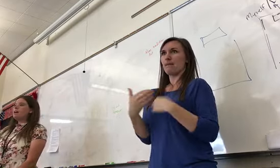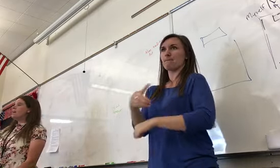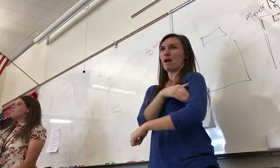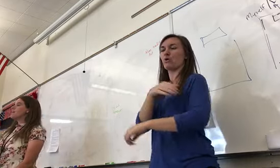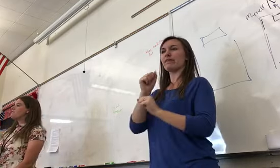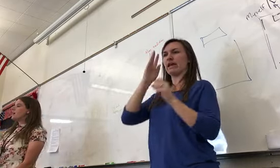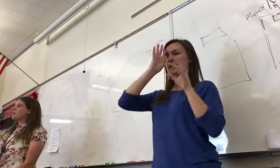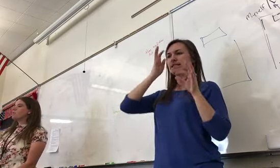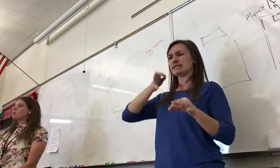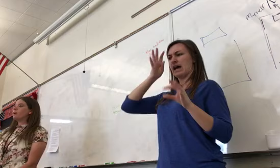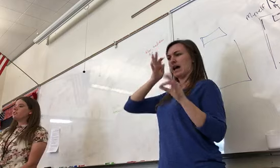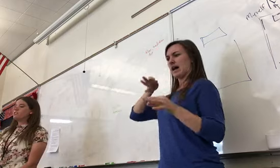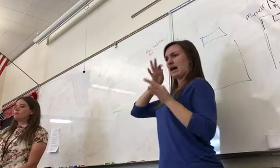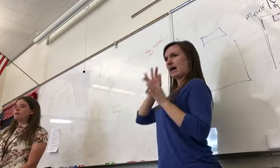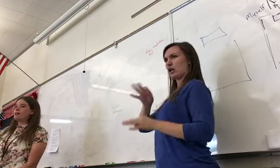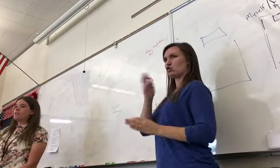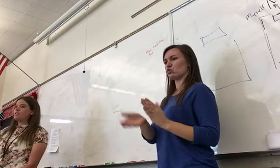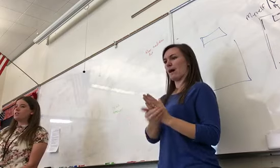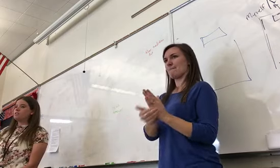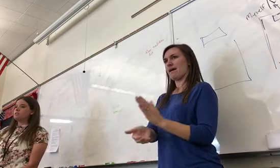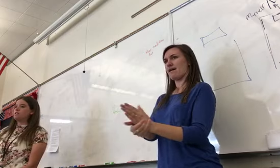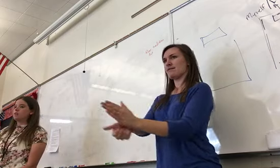Anybody have any more questions about anything in this unit?